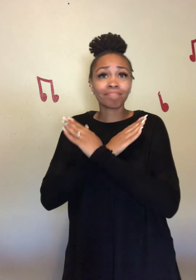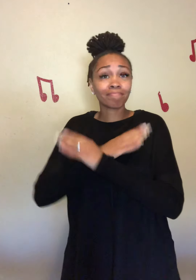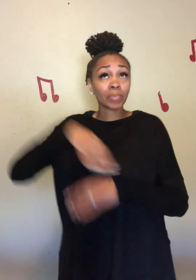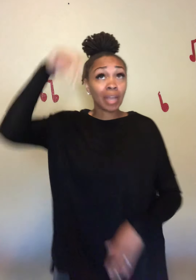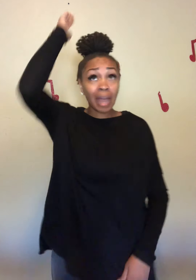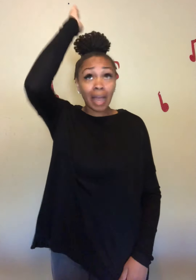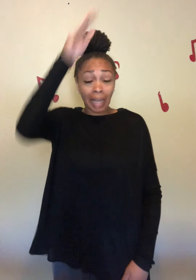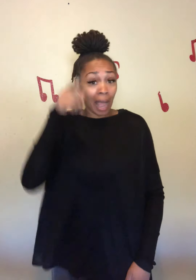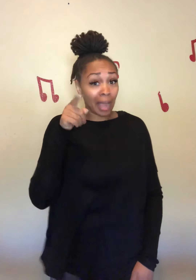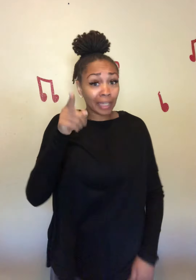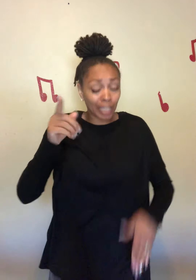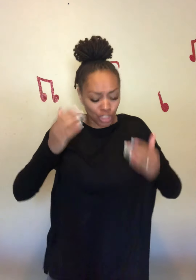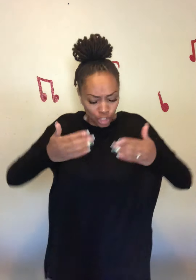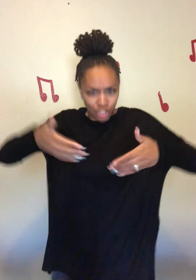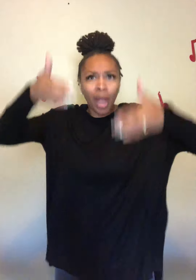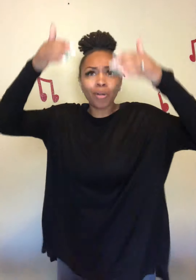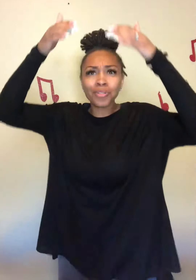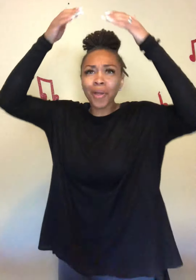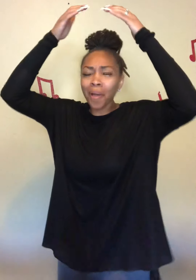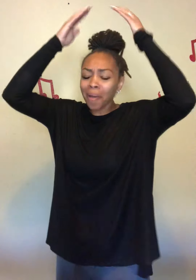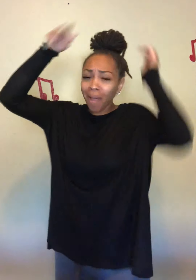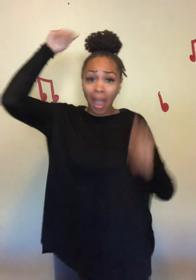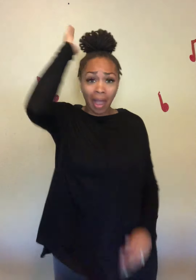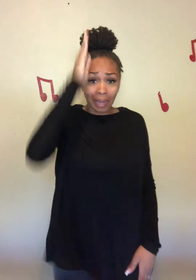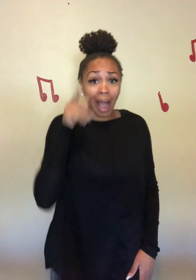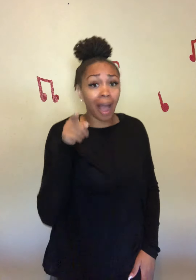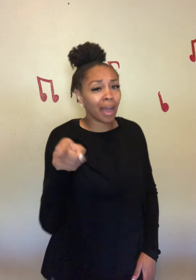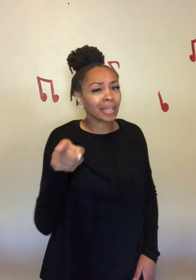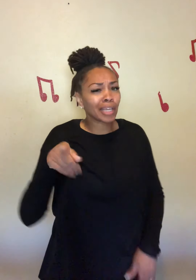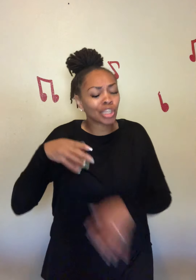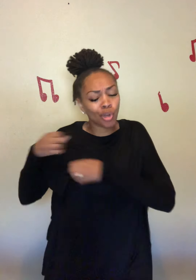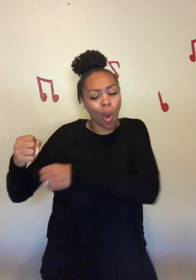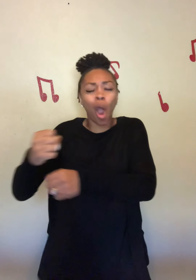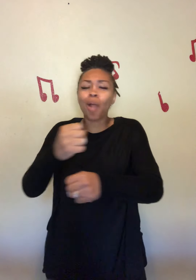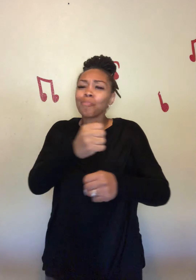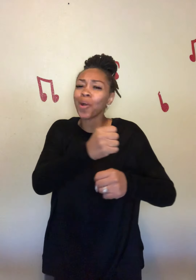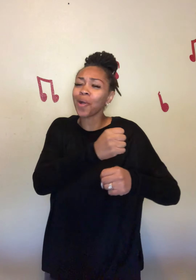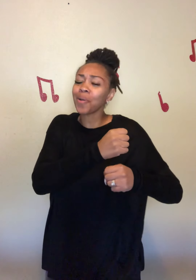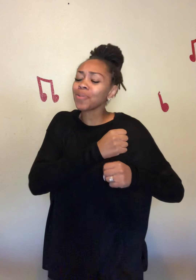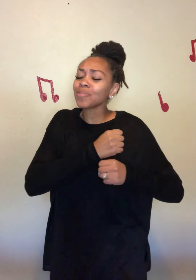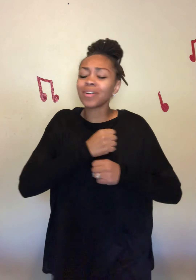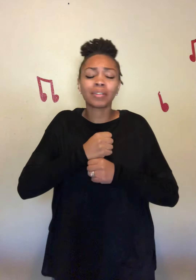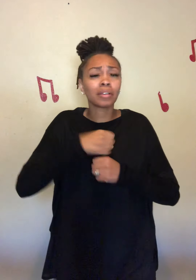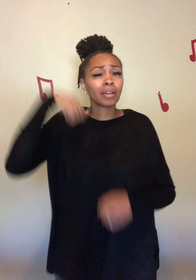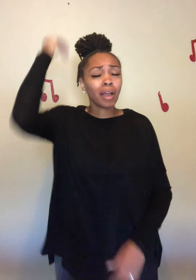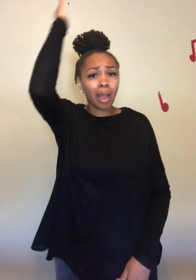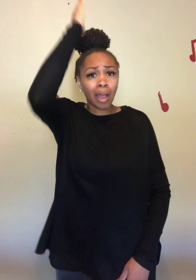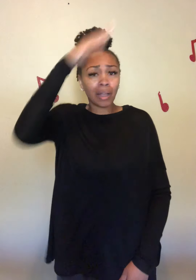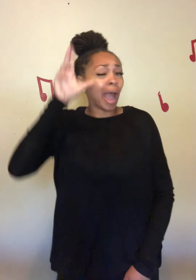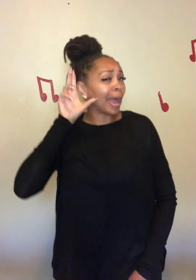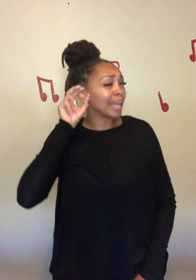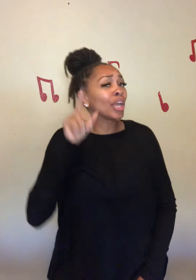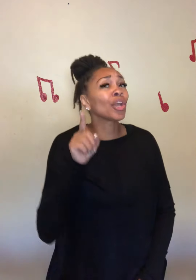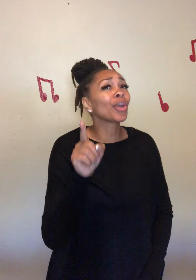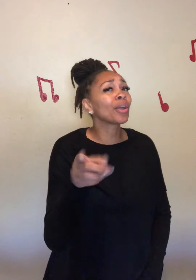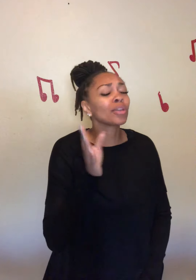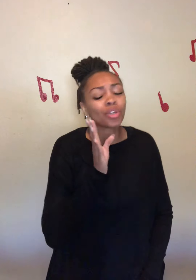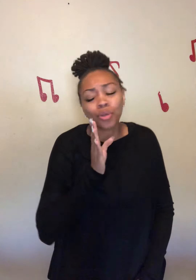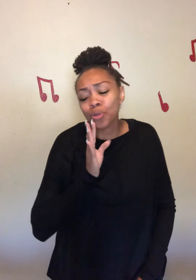I'll be your shelter I'll be your honor I hear you